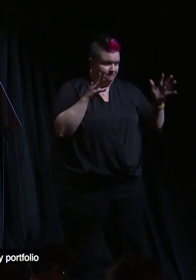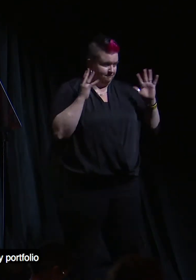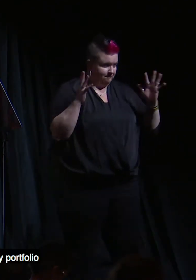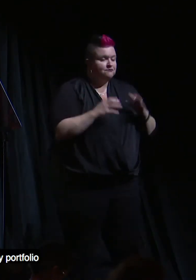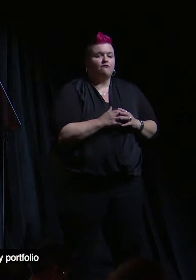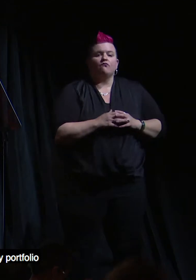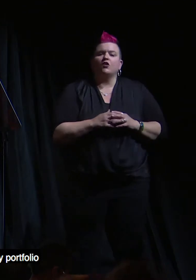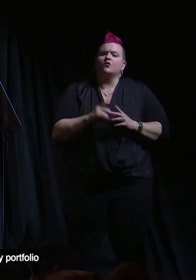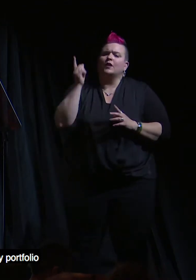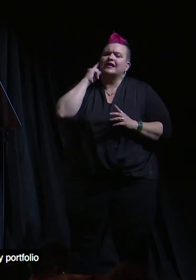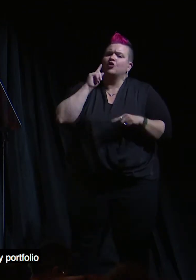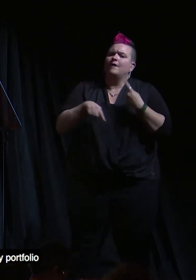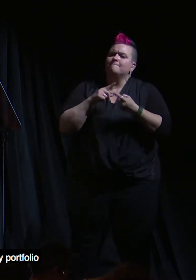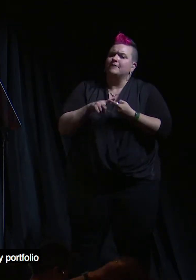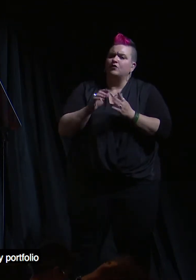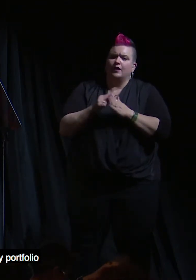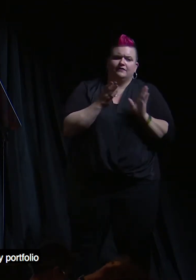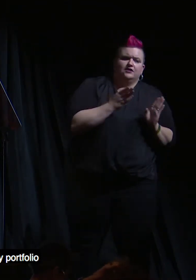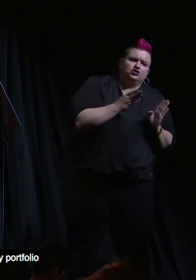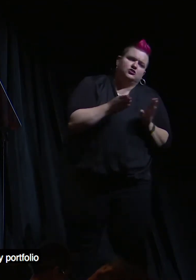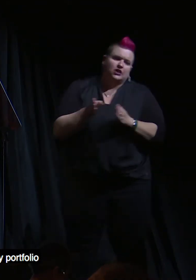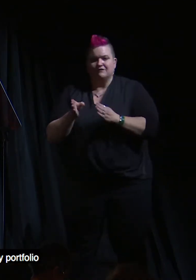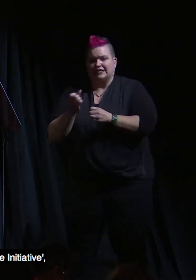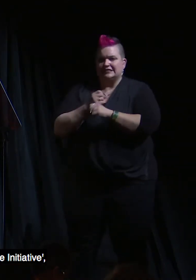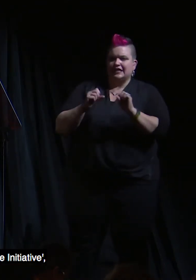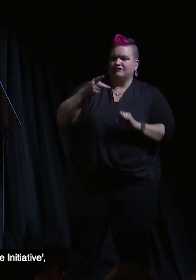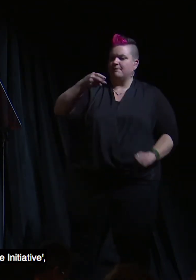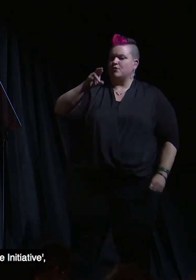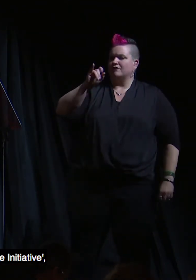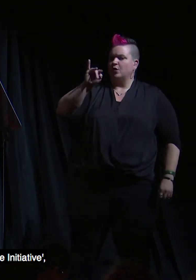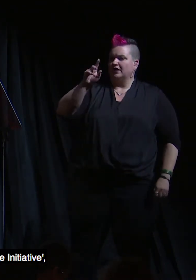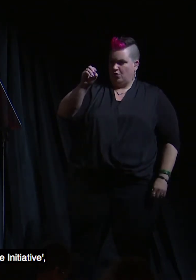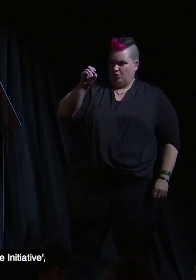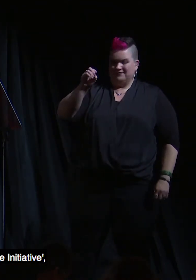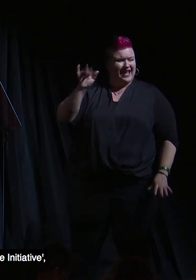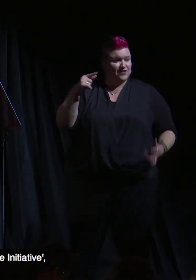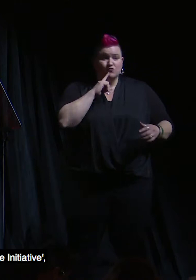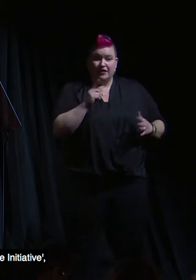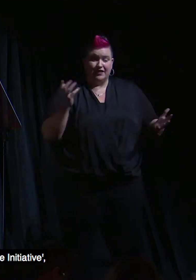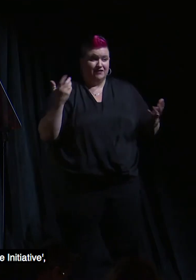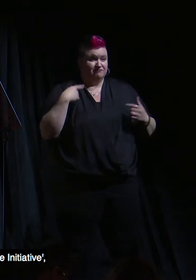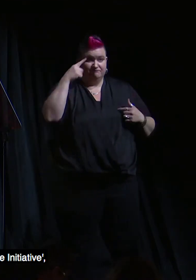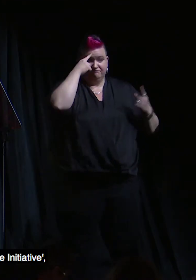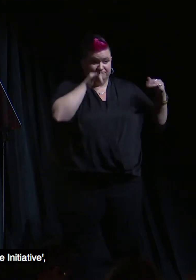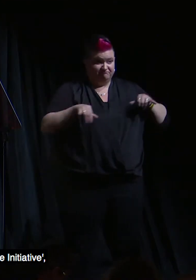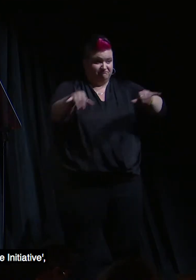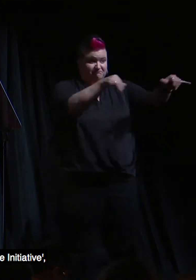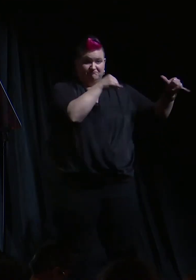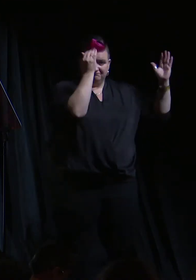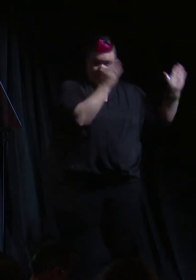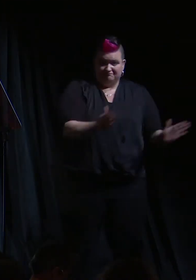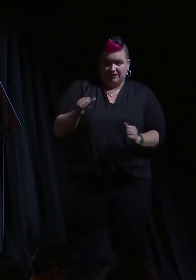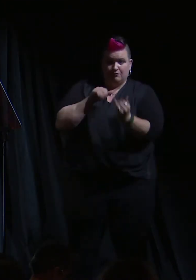You will hear about a shifting safety portfolio and a unified approach that we call